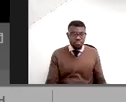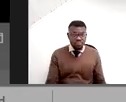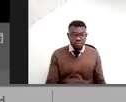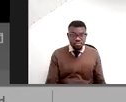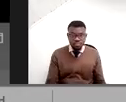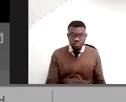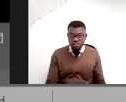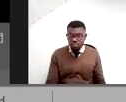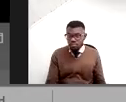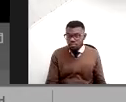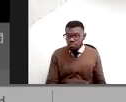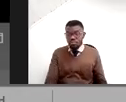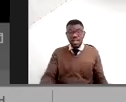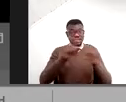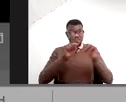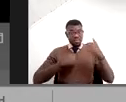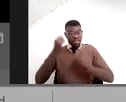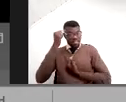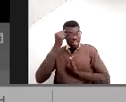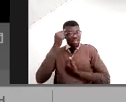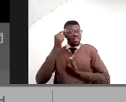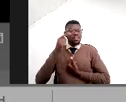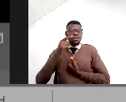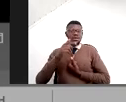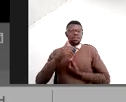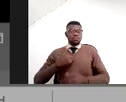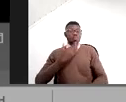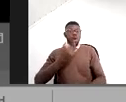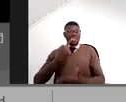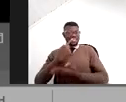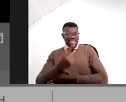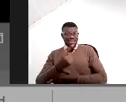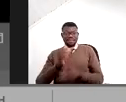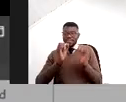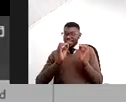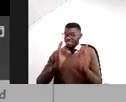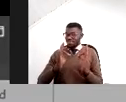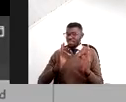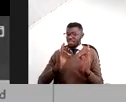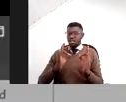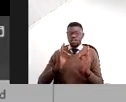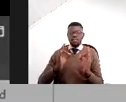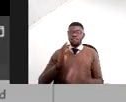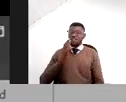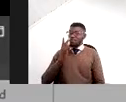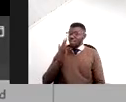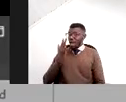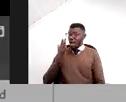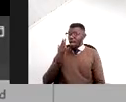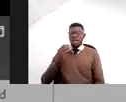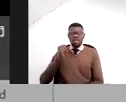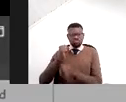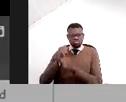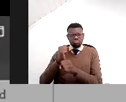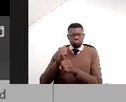important. And I think I have it on the next slide. But I want to say, if in corticulture do like the Dutch